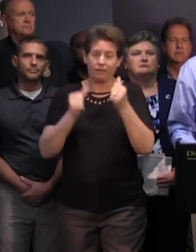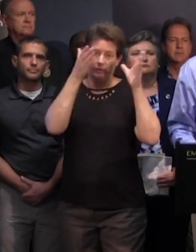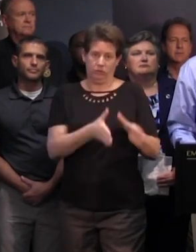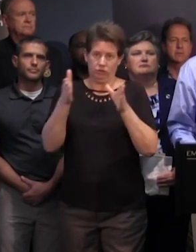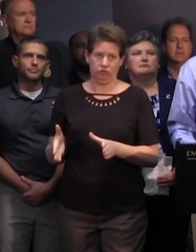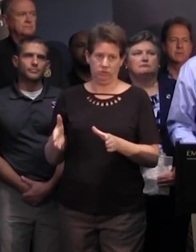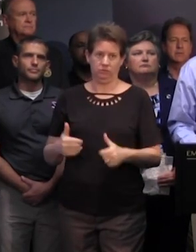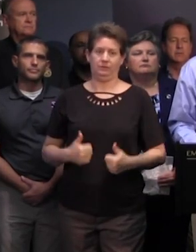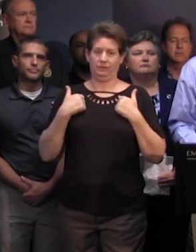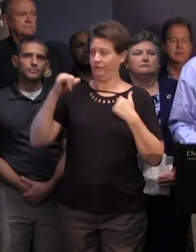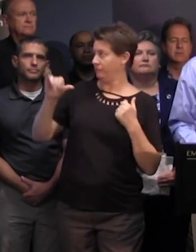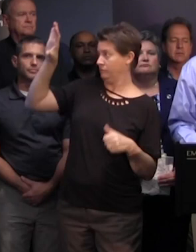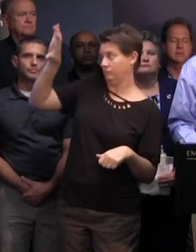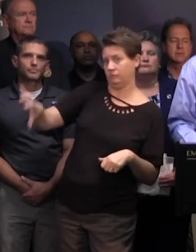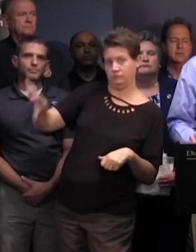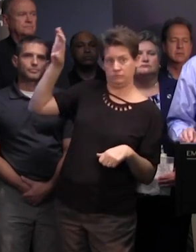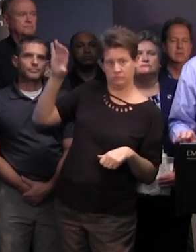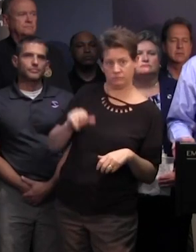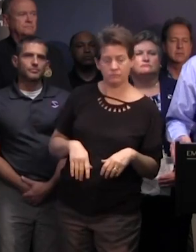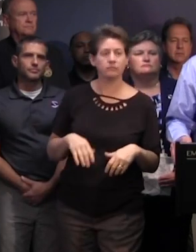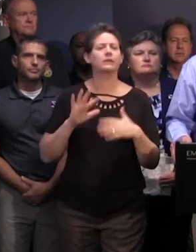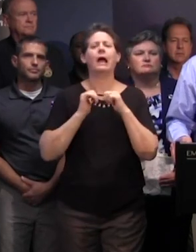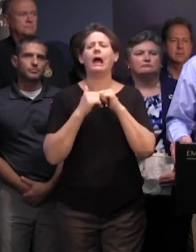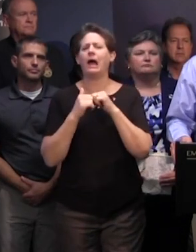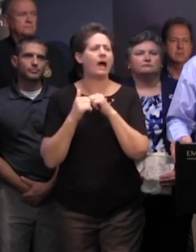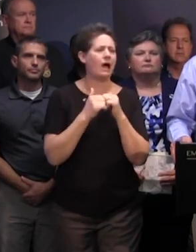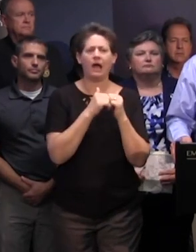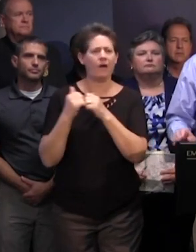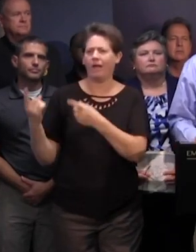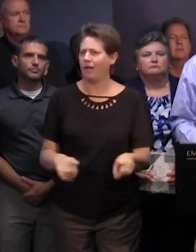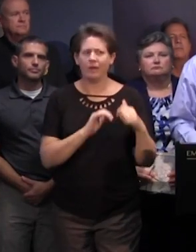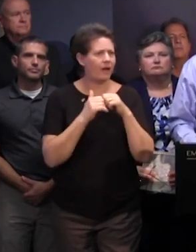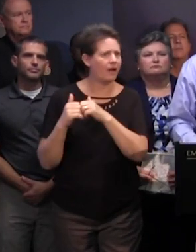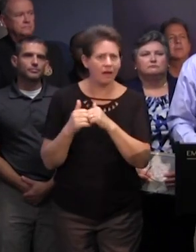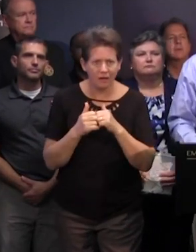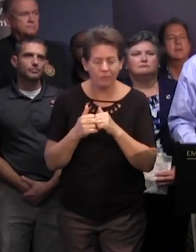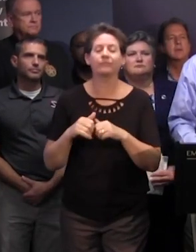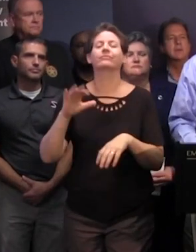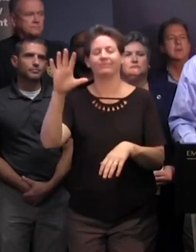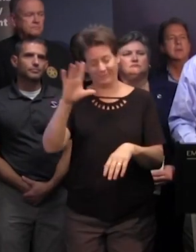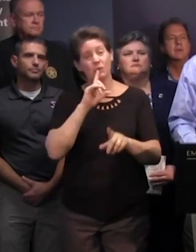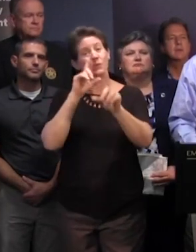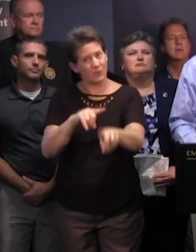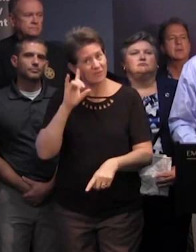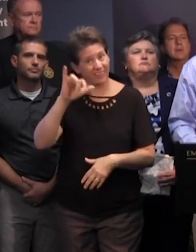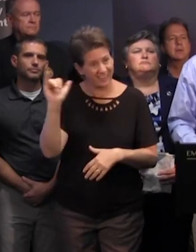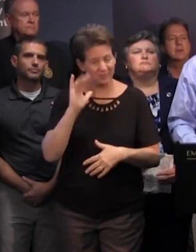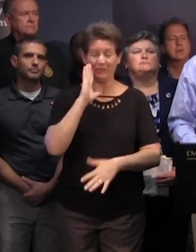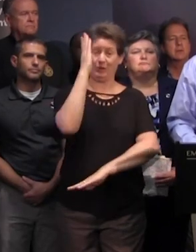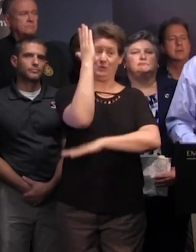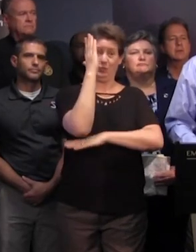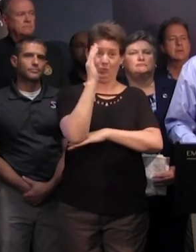that is in those zones now how are going to get everybody out we issue an order for that too at noon